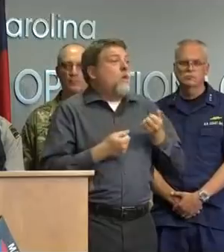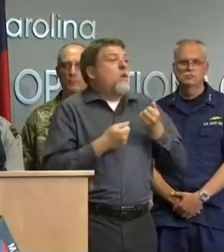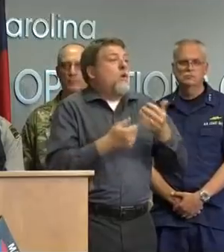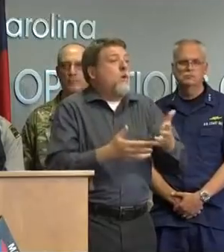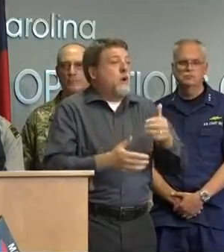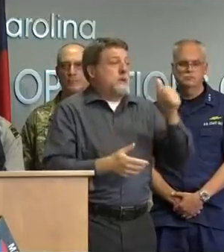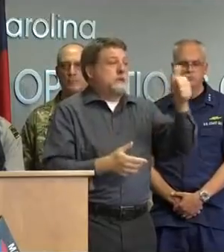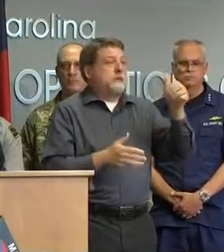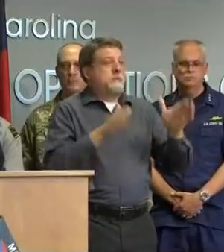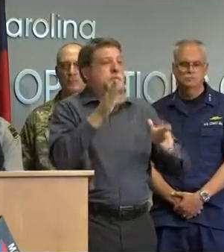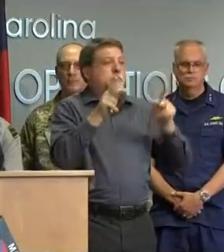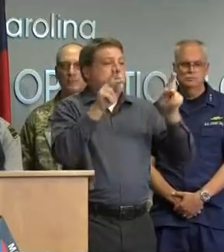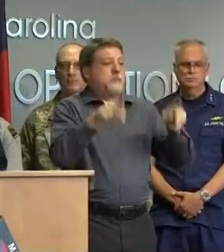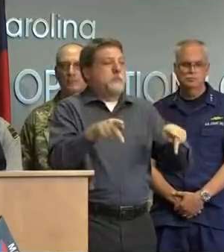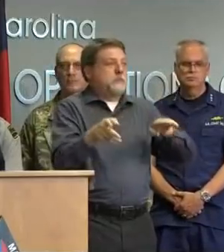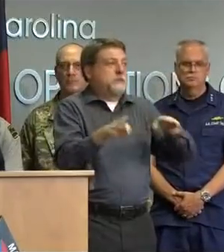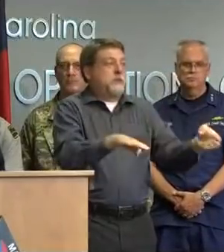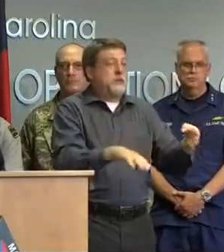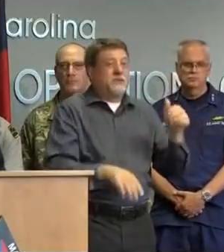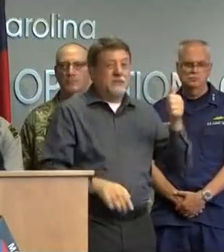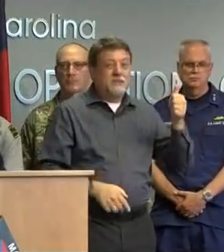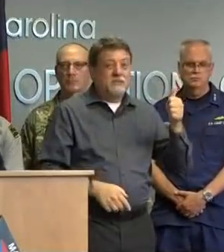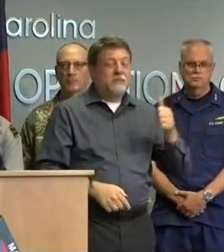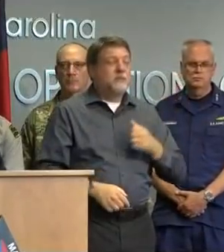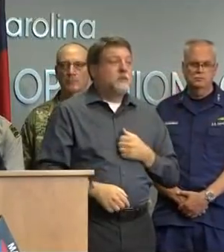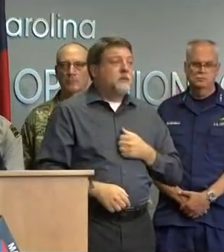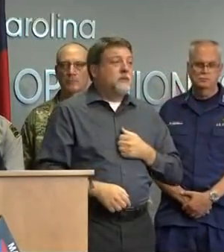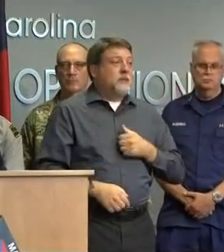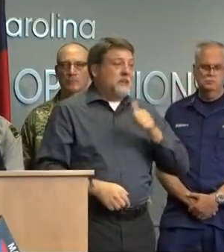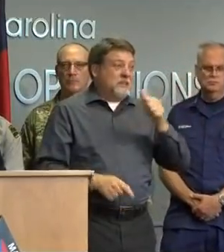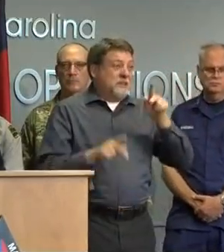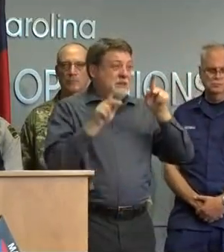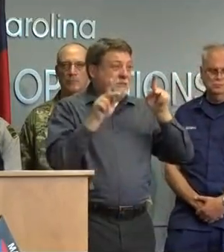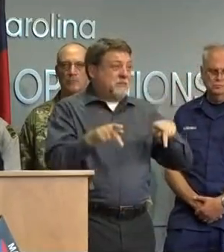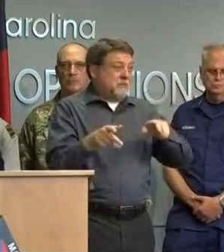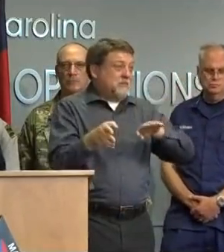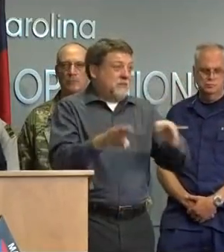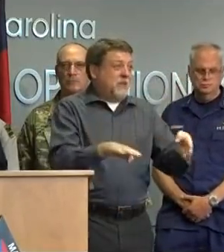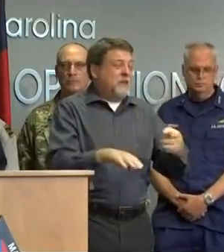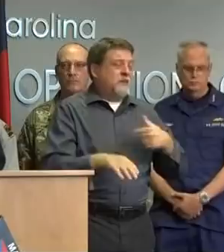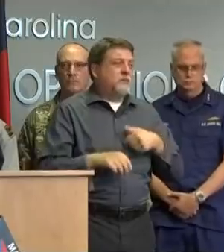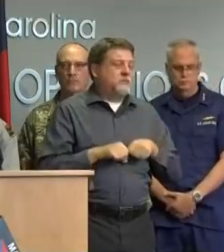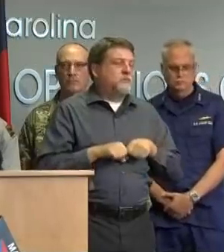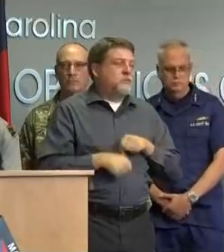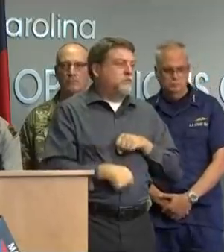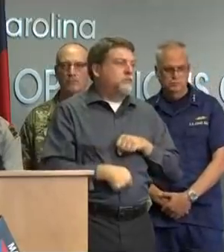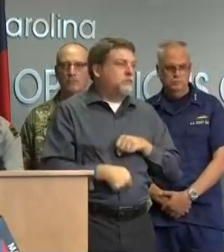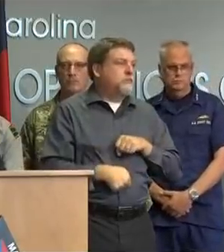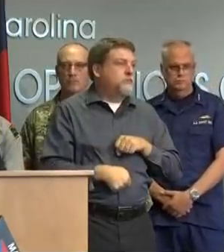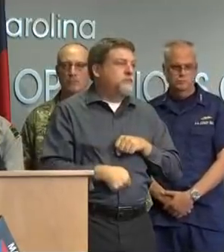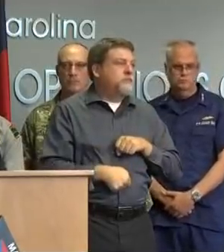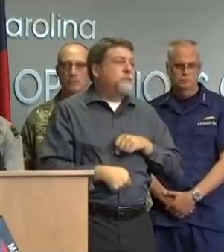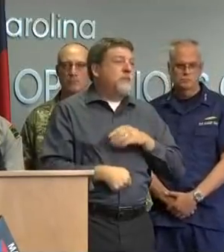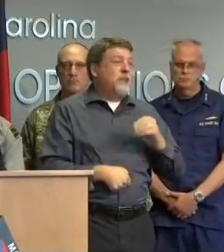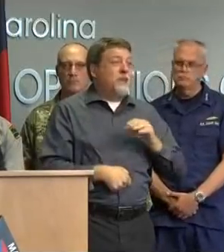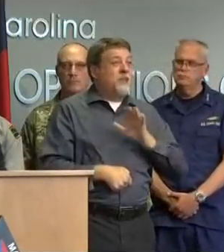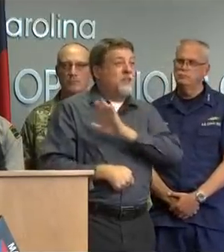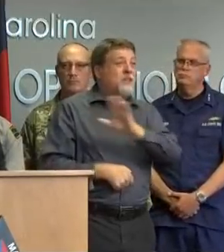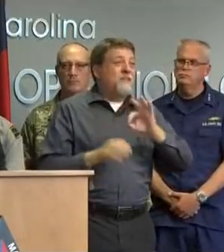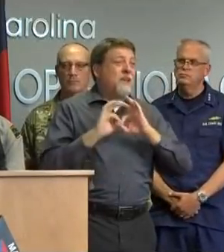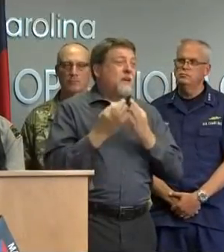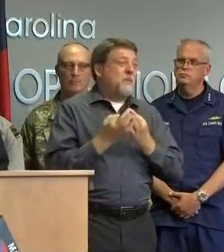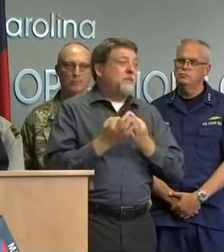lives we mourn their loss and our hearts go out to the victims family